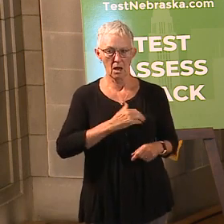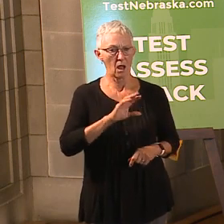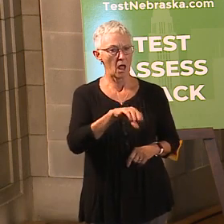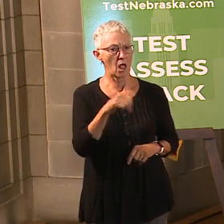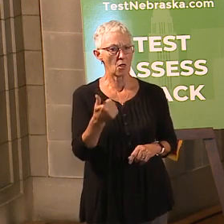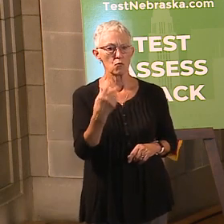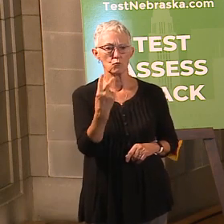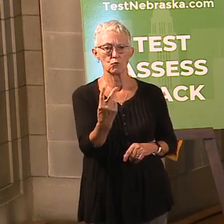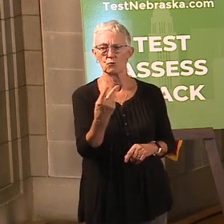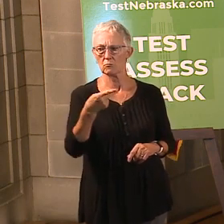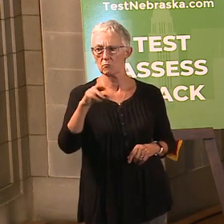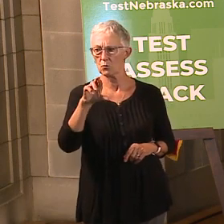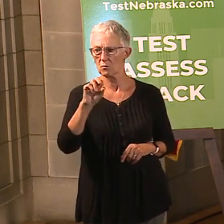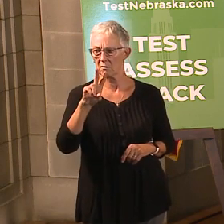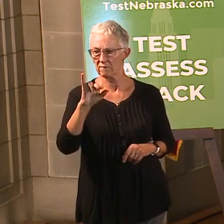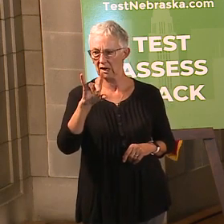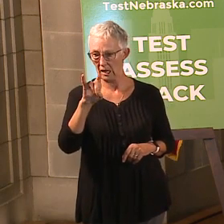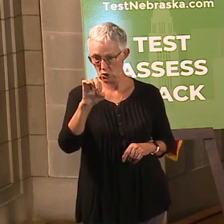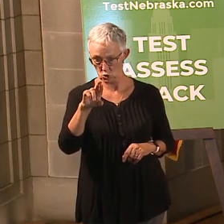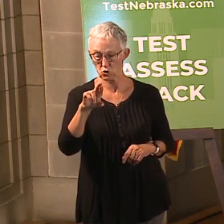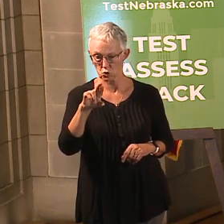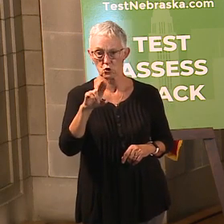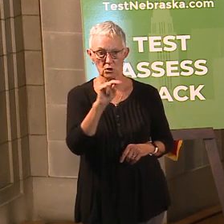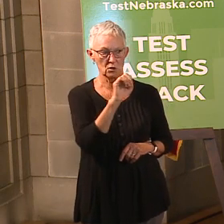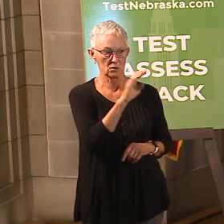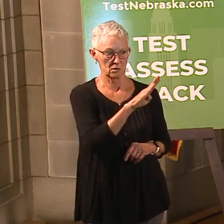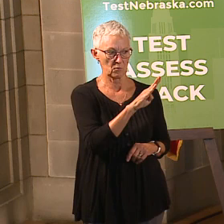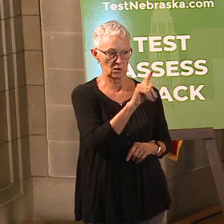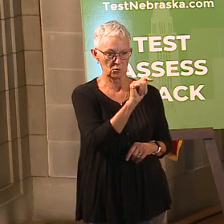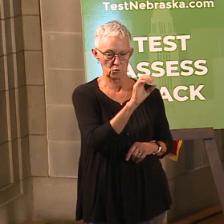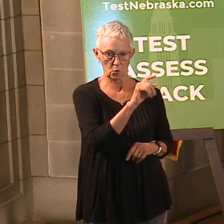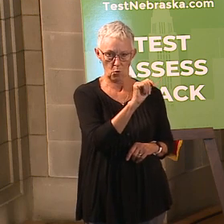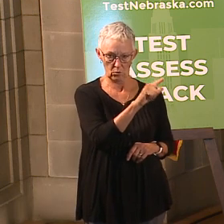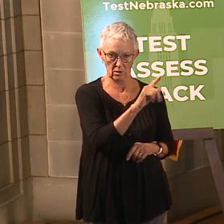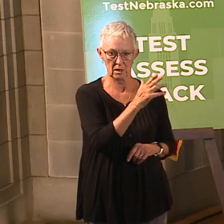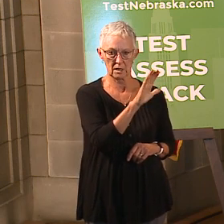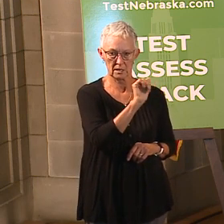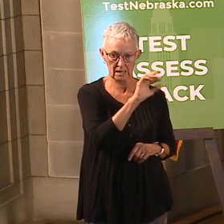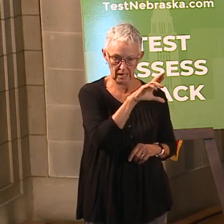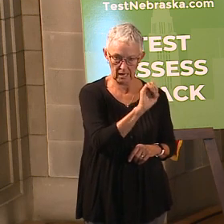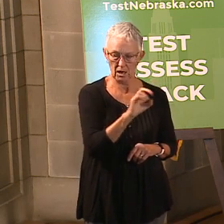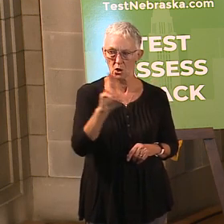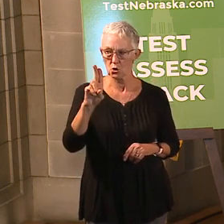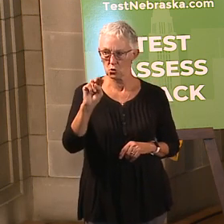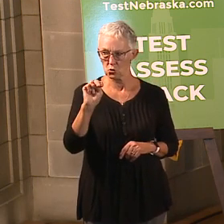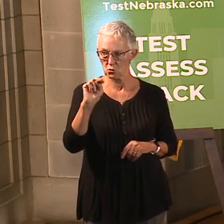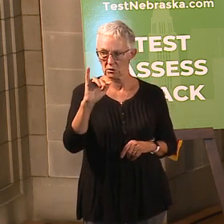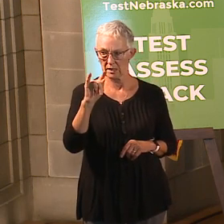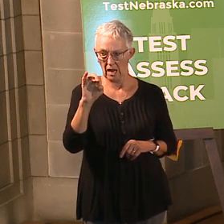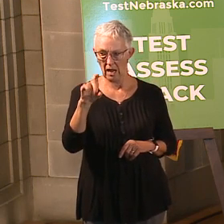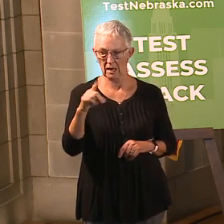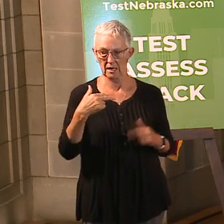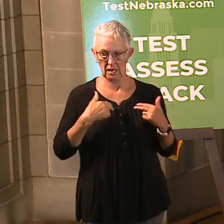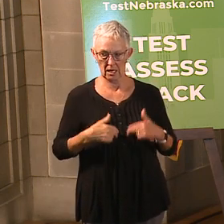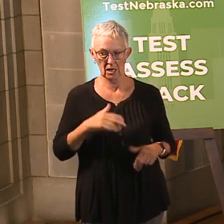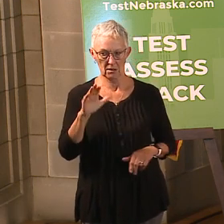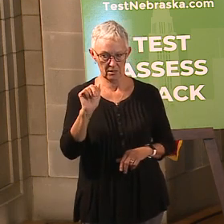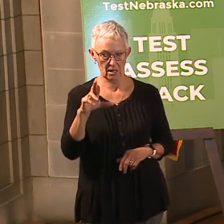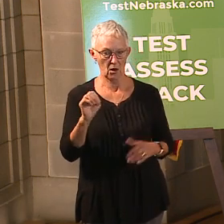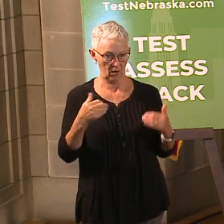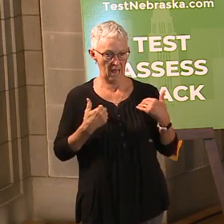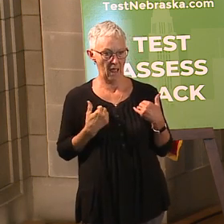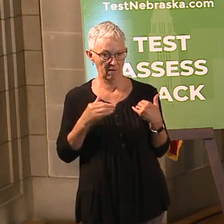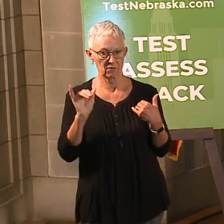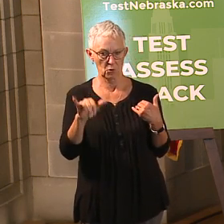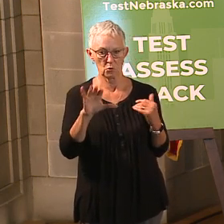providers that we have here in the state, Nebraska Total Care and UnitedHealthcare. Their CEOs and CMOs are sitting here in the audience as well, so thank you